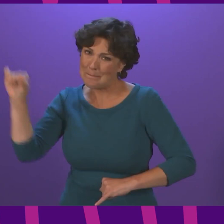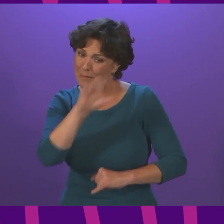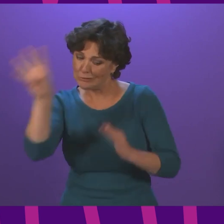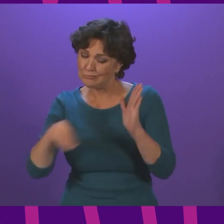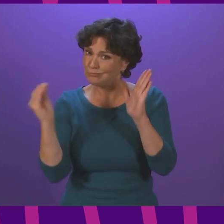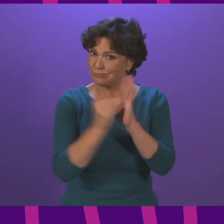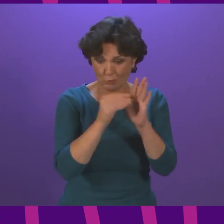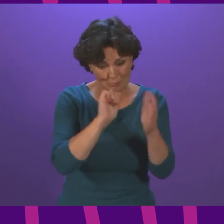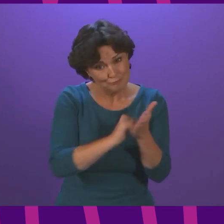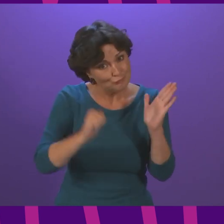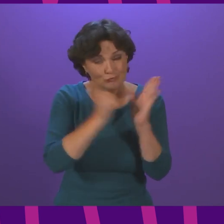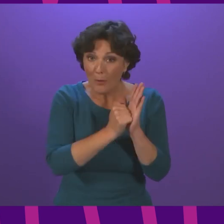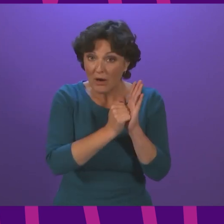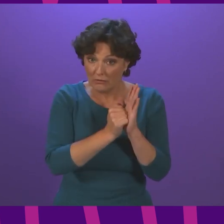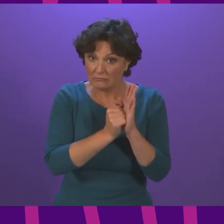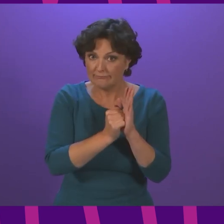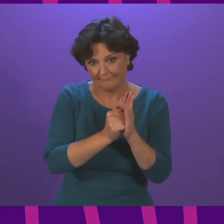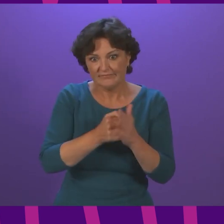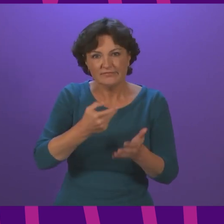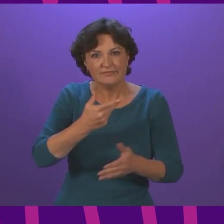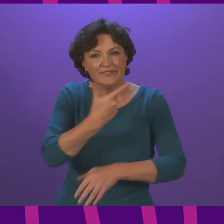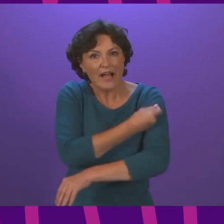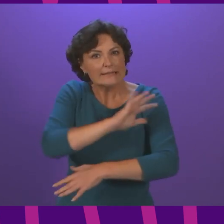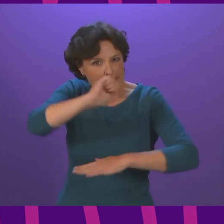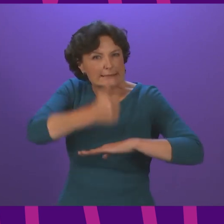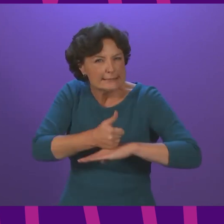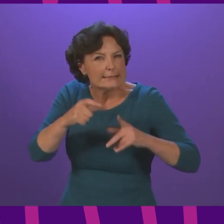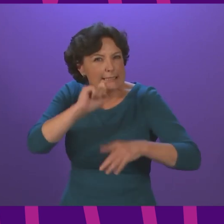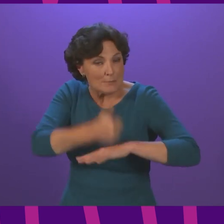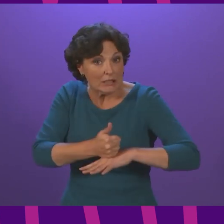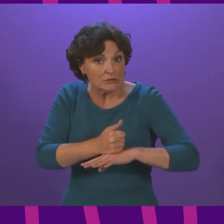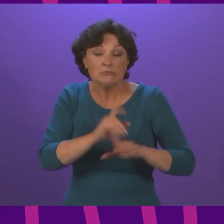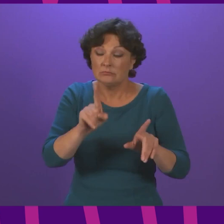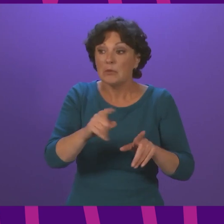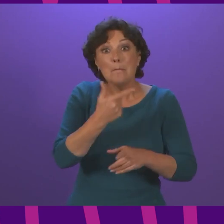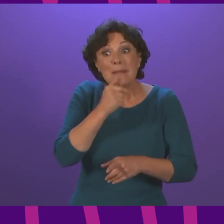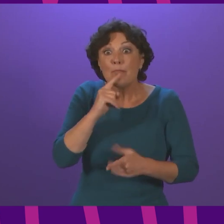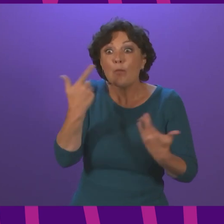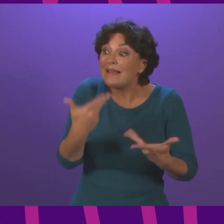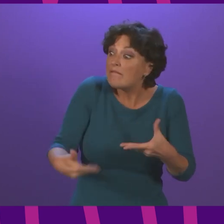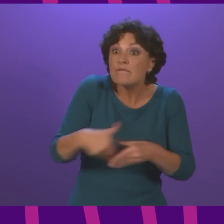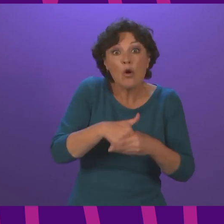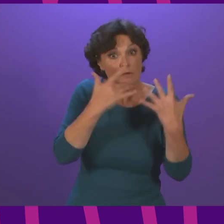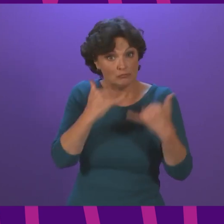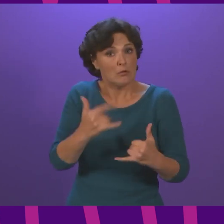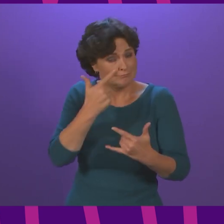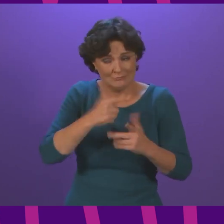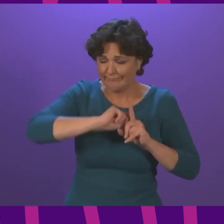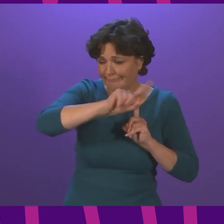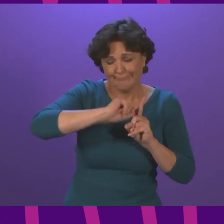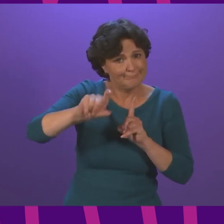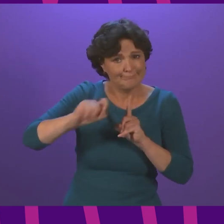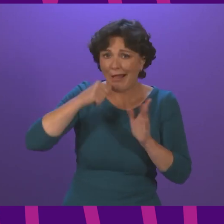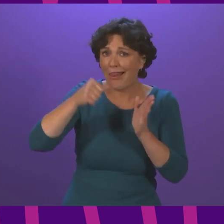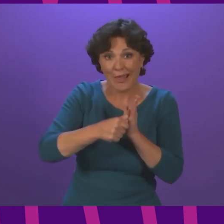database A letter confirming someone's involvement in trials has been issued to those who participated in the trials and any